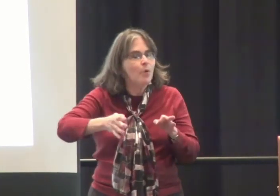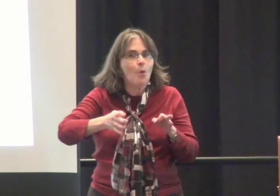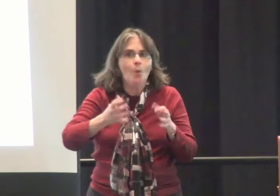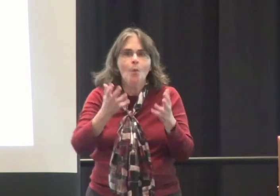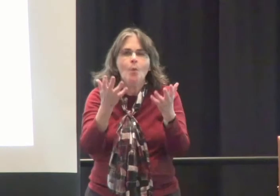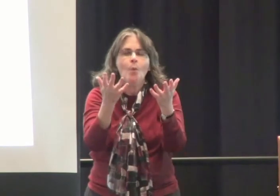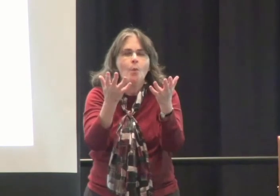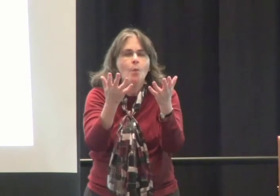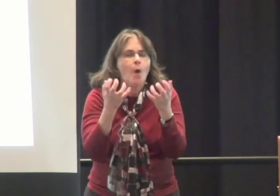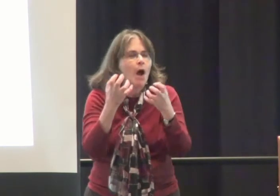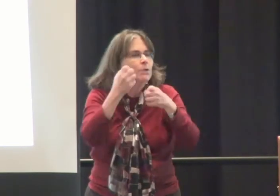most definitely not.